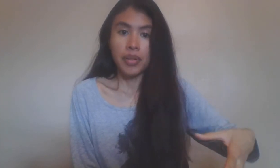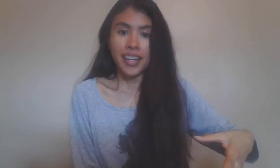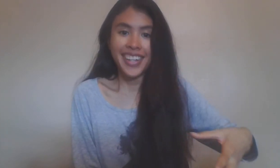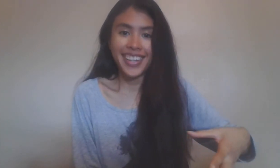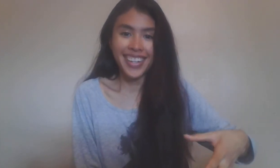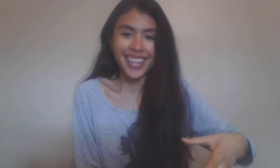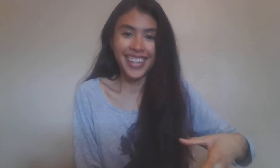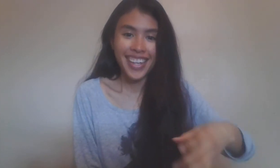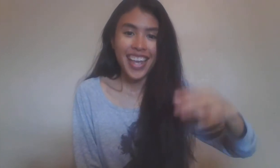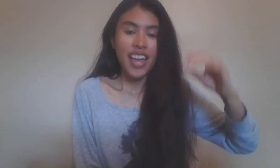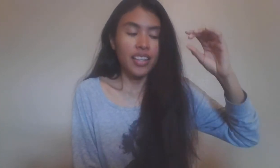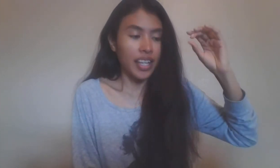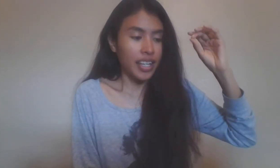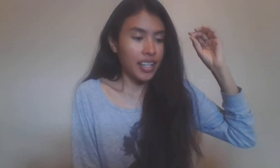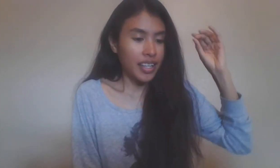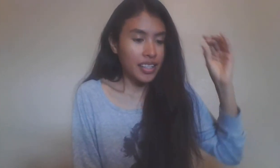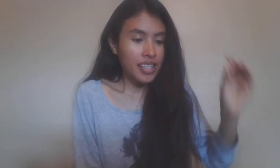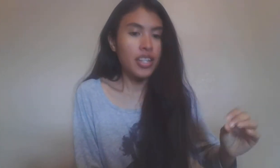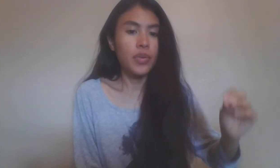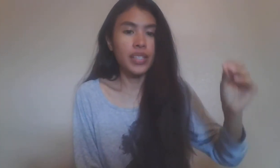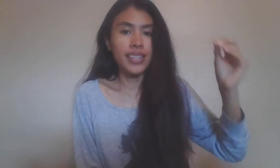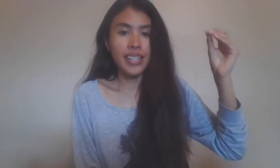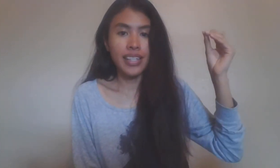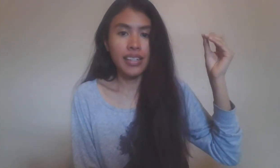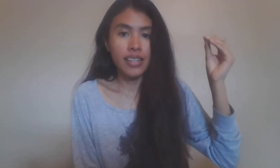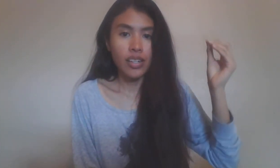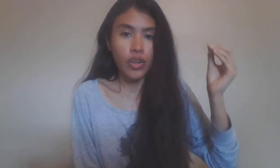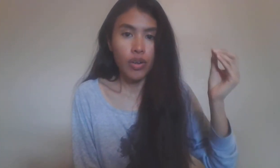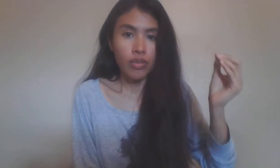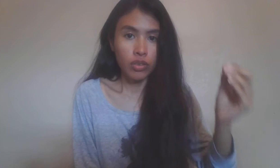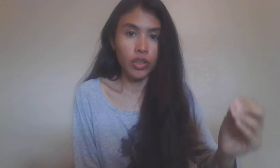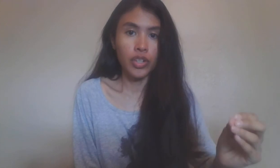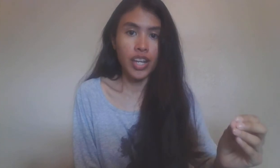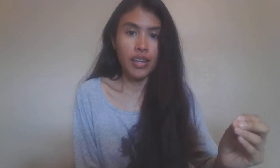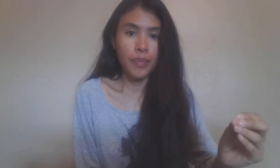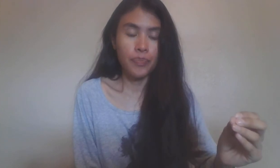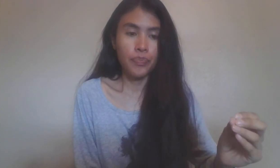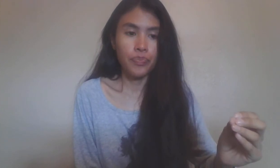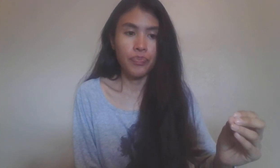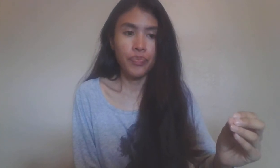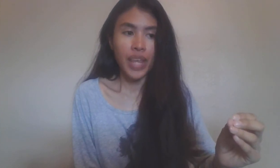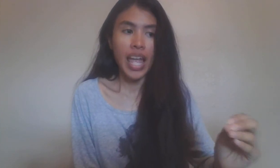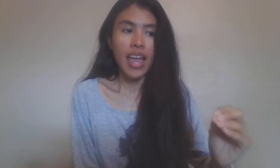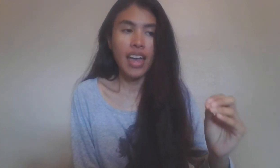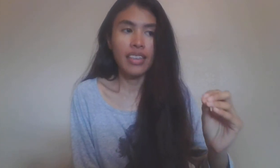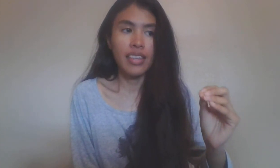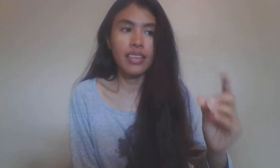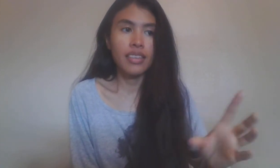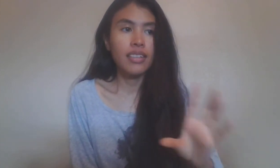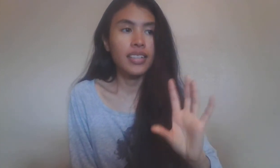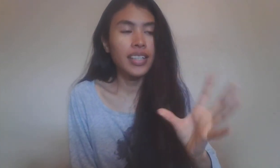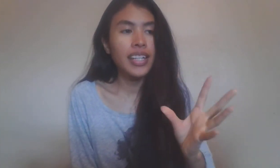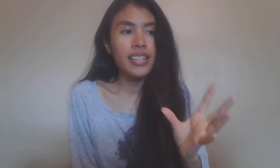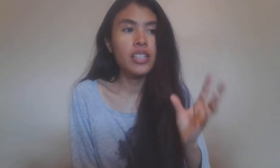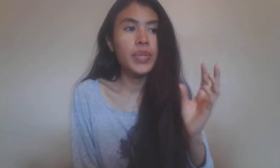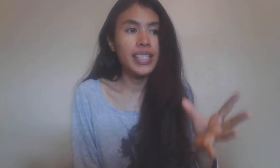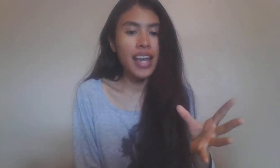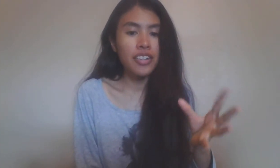like continuously learning. The thing is is with Saturn